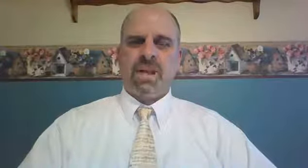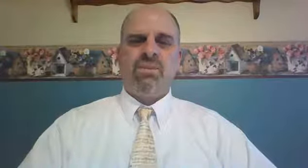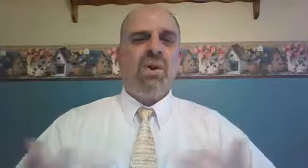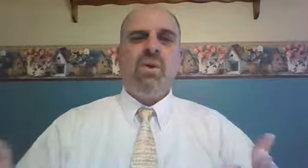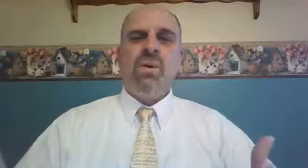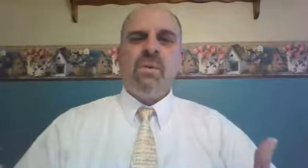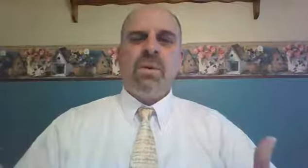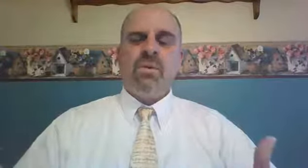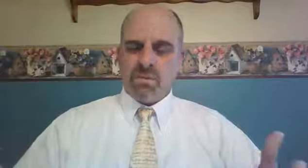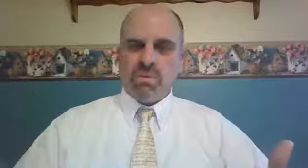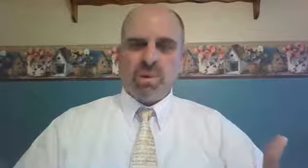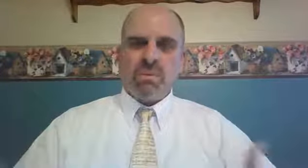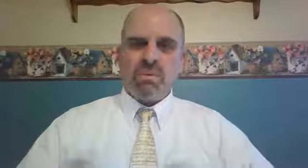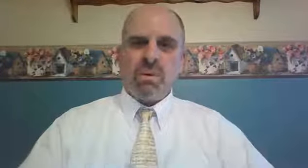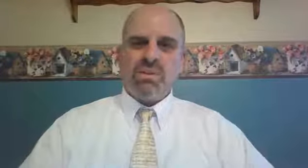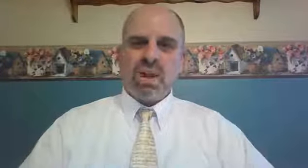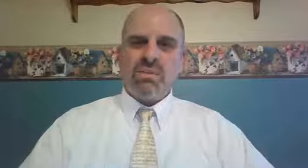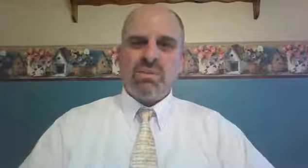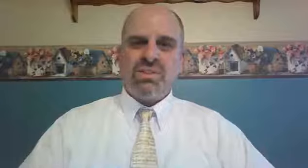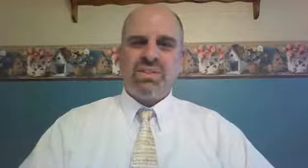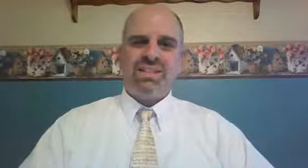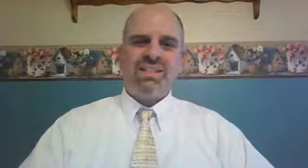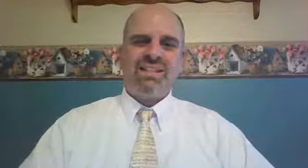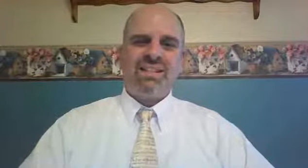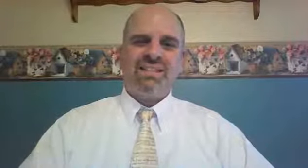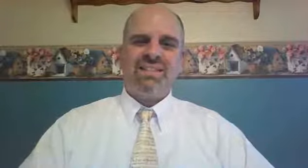And so, do you remember what John 3.16 says?